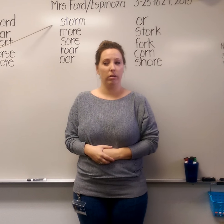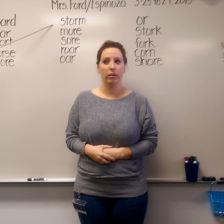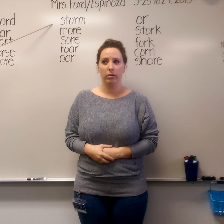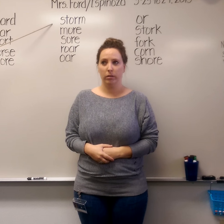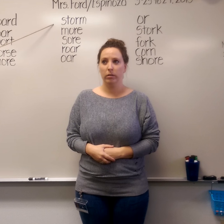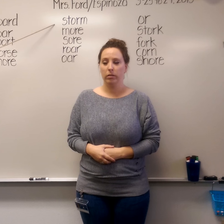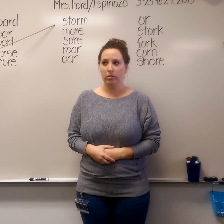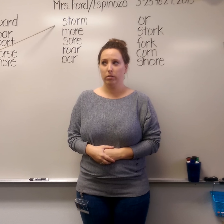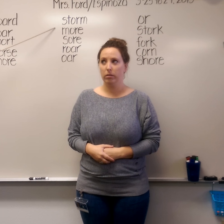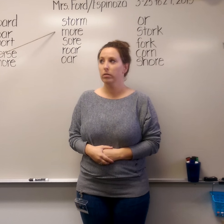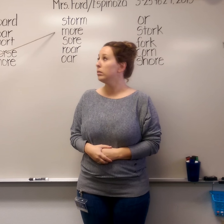More.